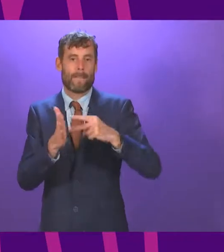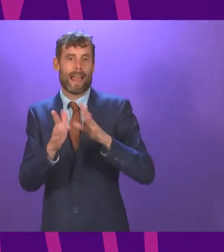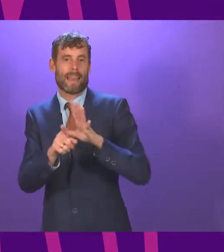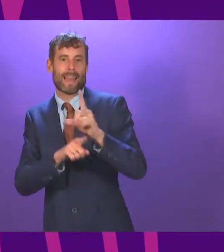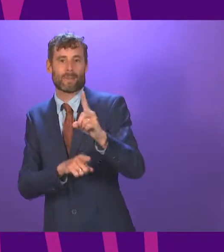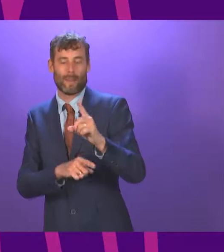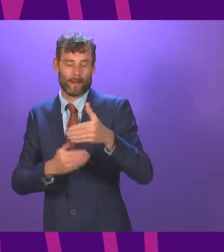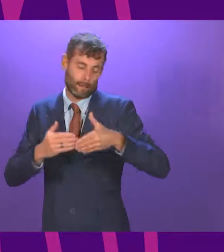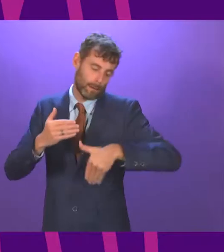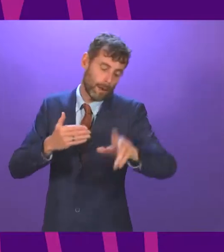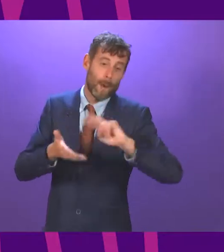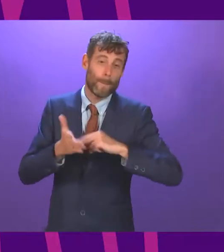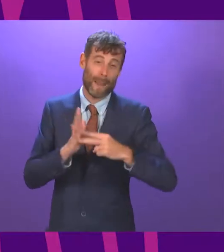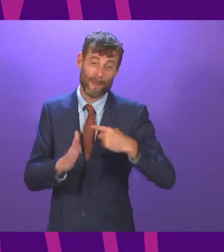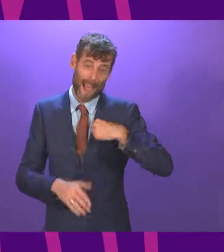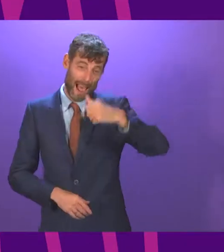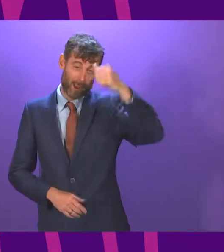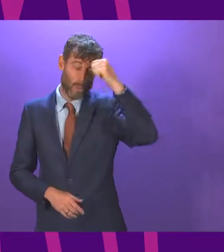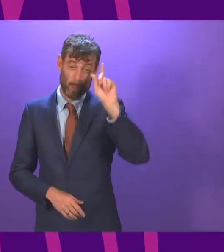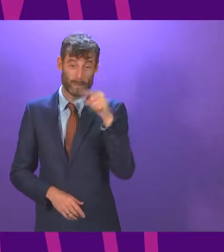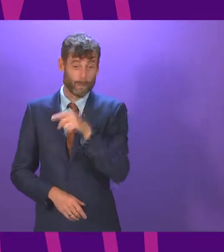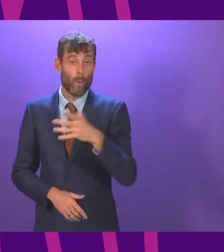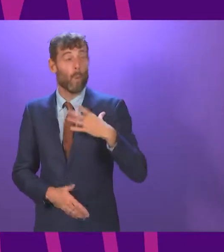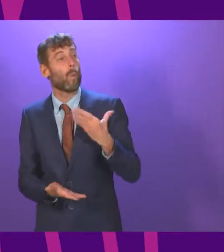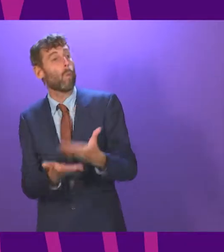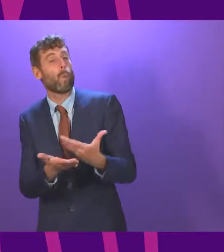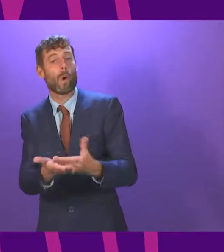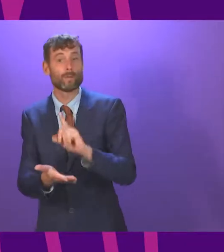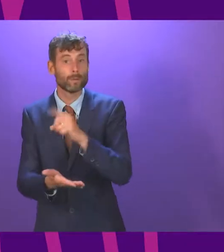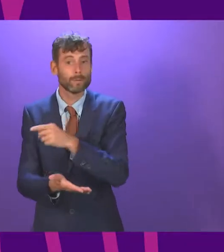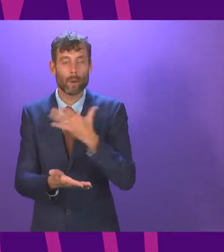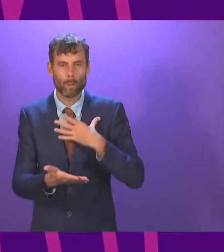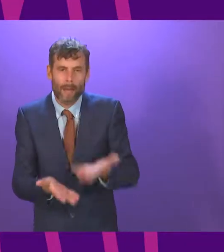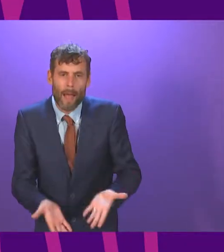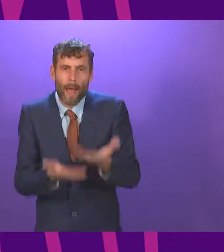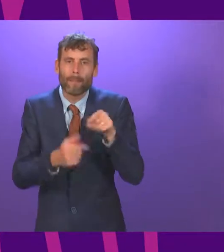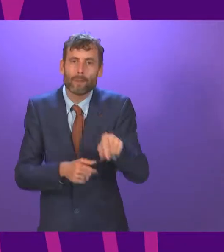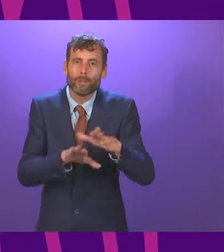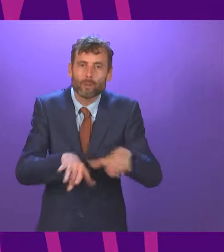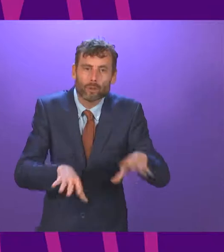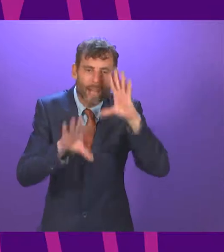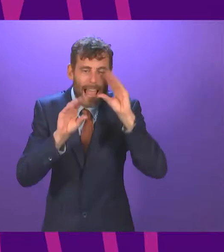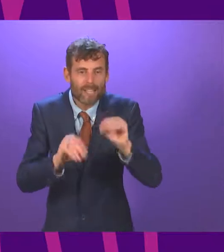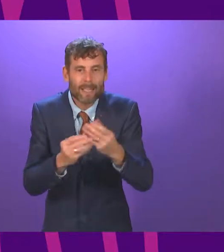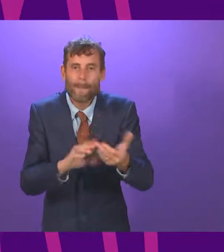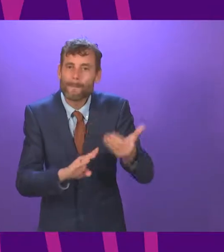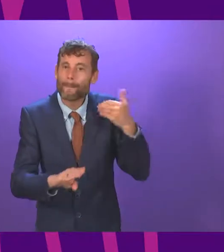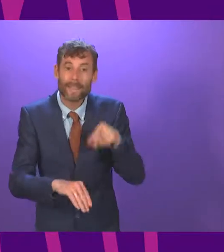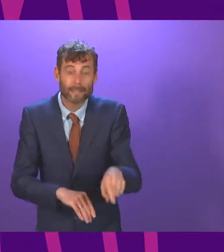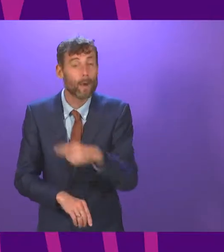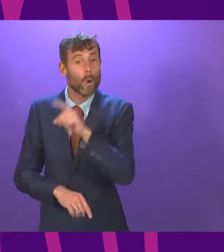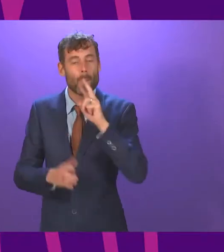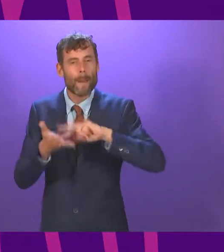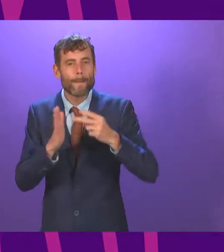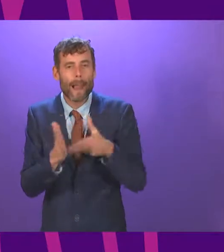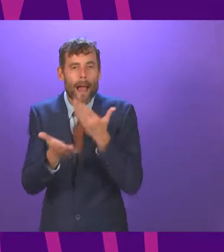already know what's going to be at the centrepiece. It's not going to be a plan to help children catch up from a year of disruptive schooling. It's not going to be a plan to